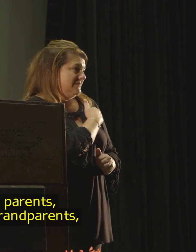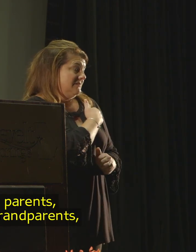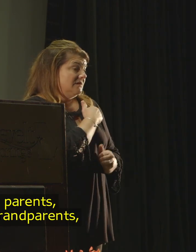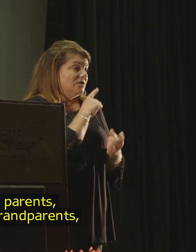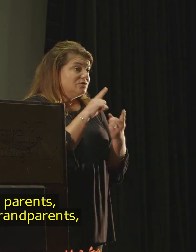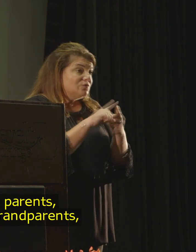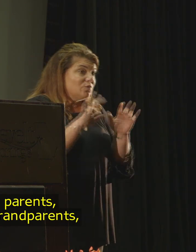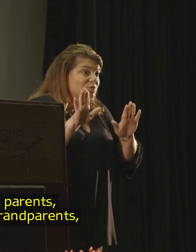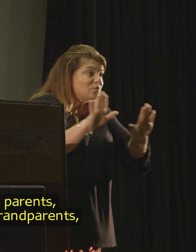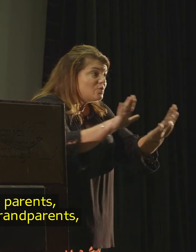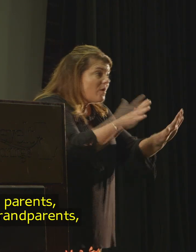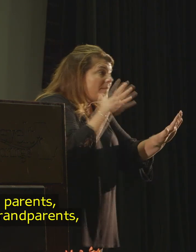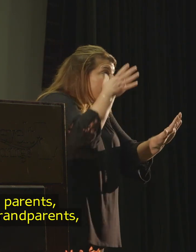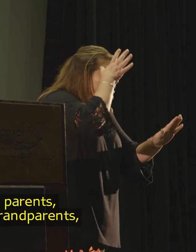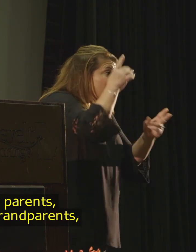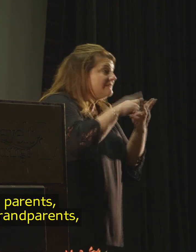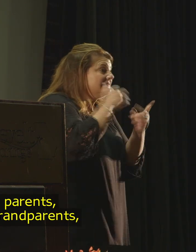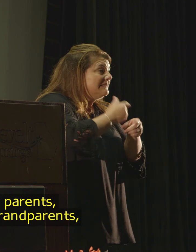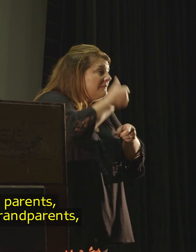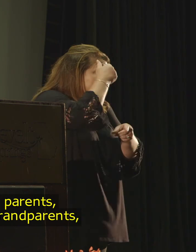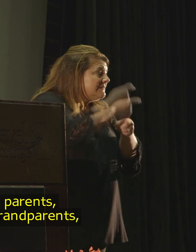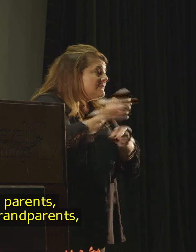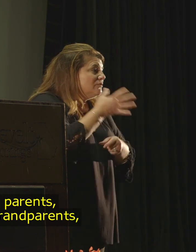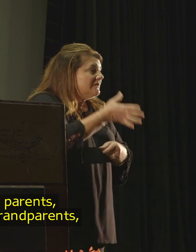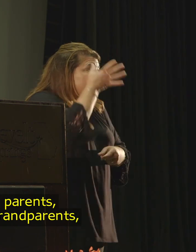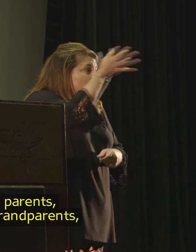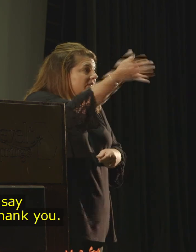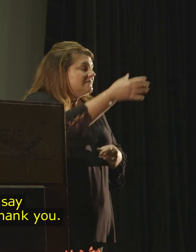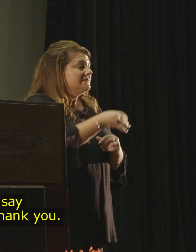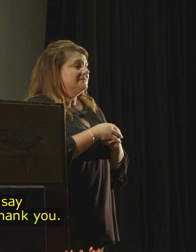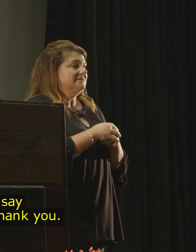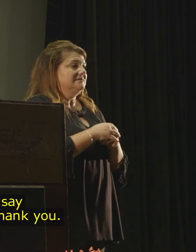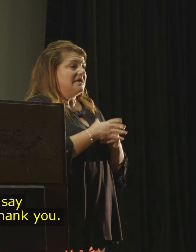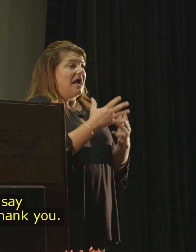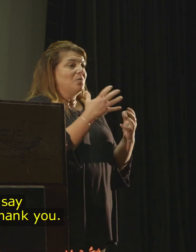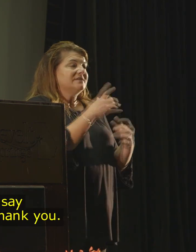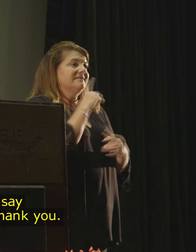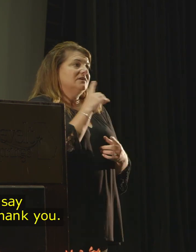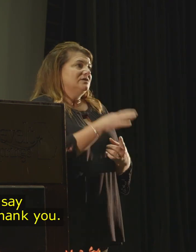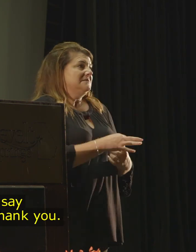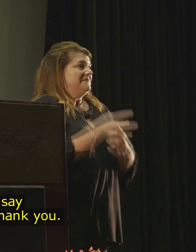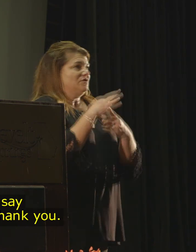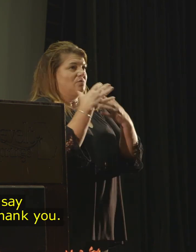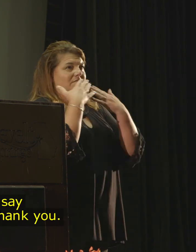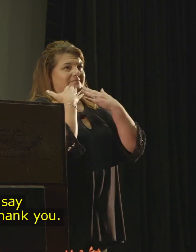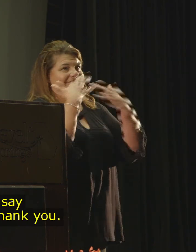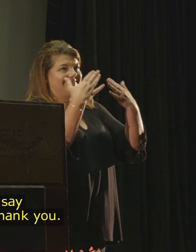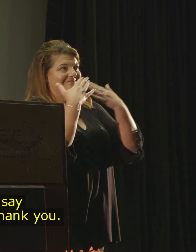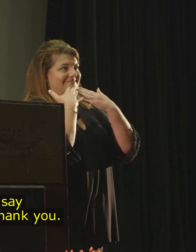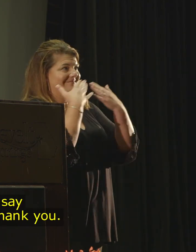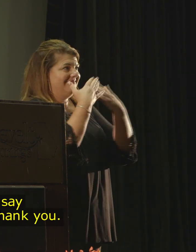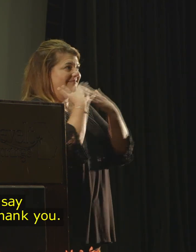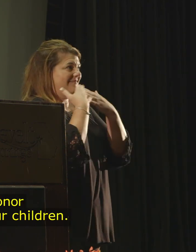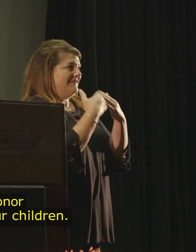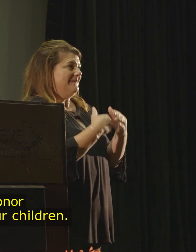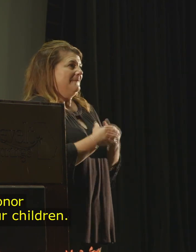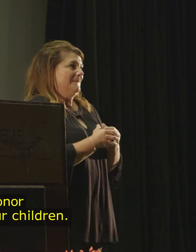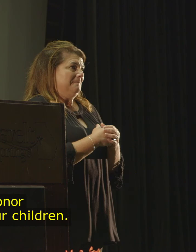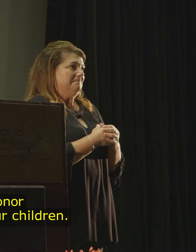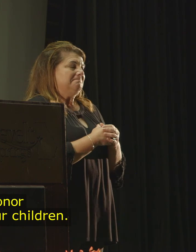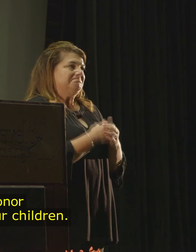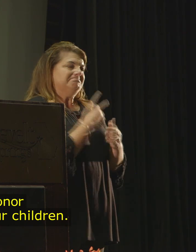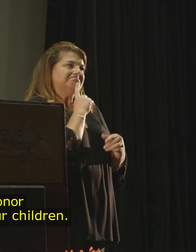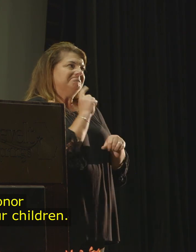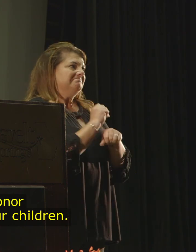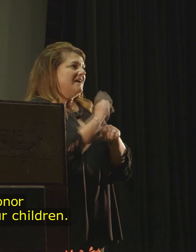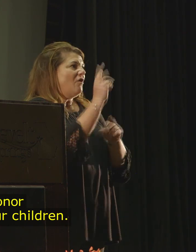parents, to your siblings, grandparents, I want to say a very special thank you. It is an